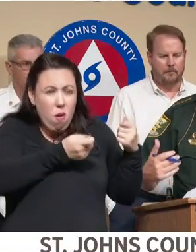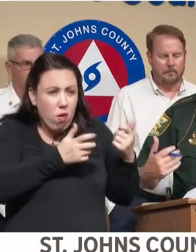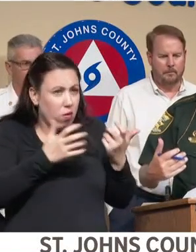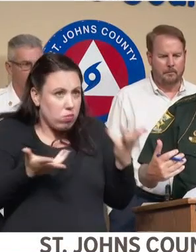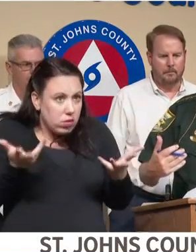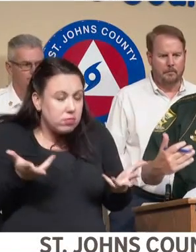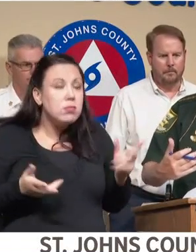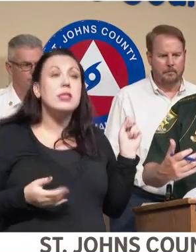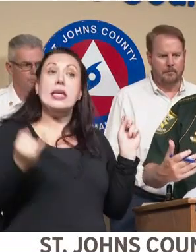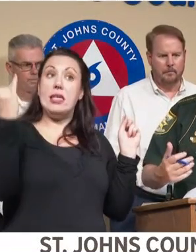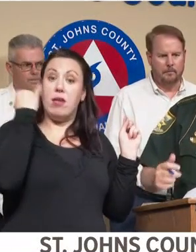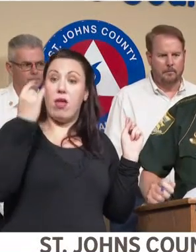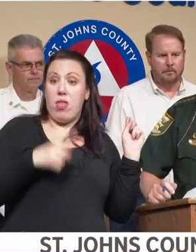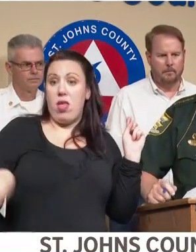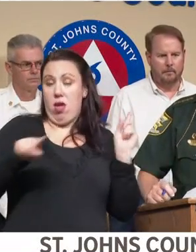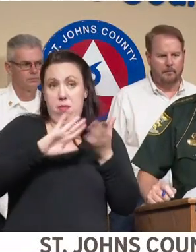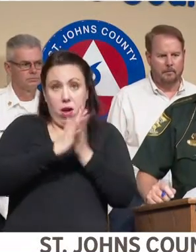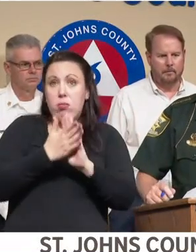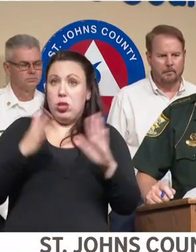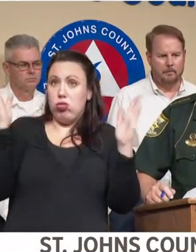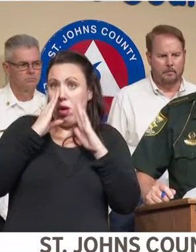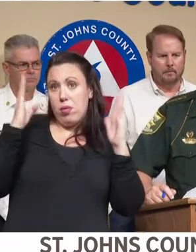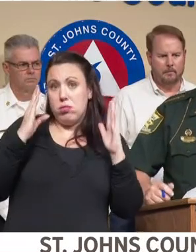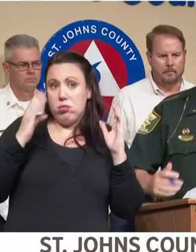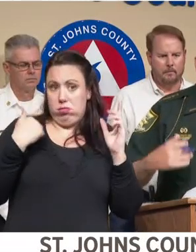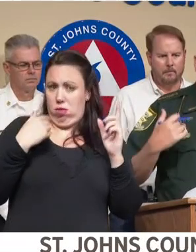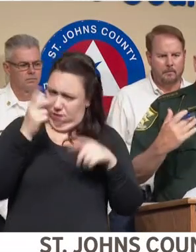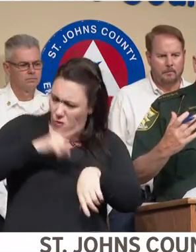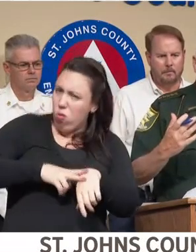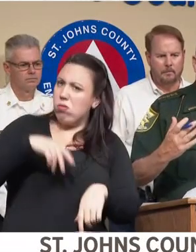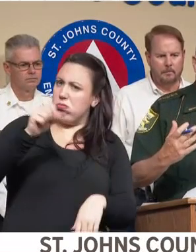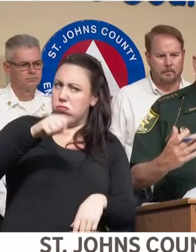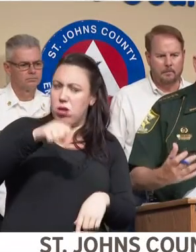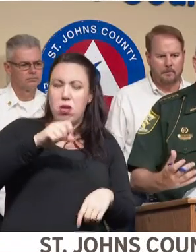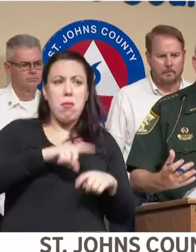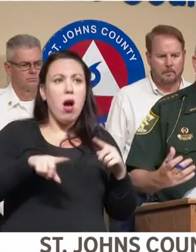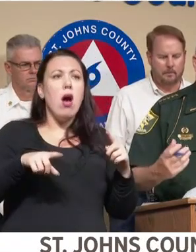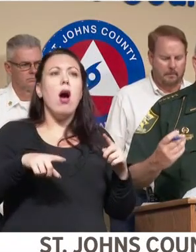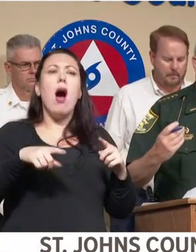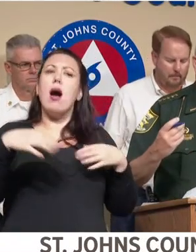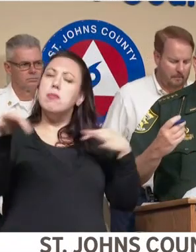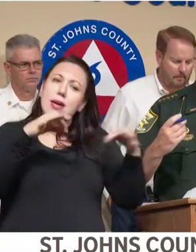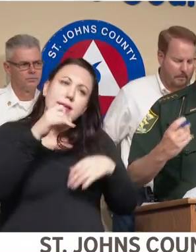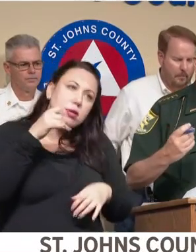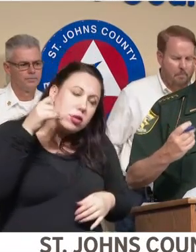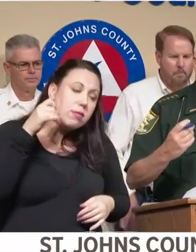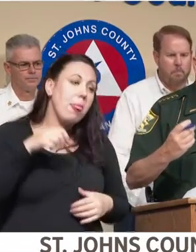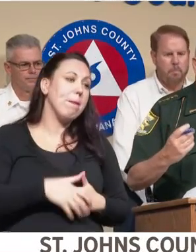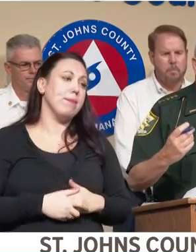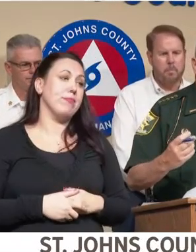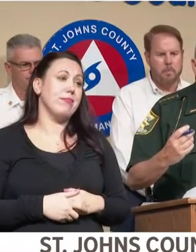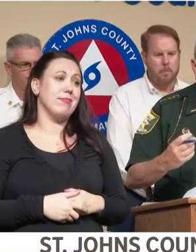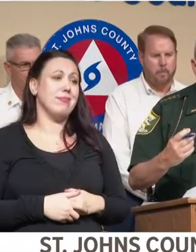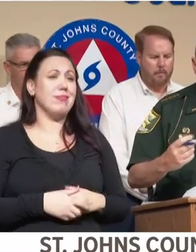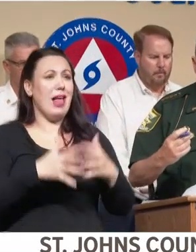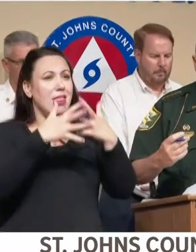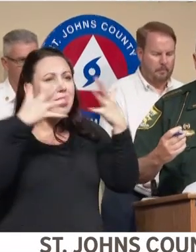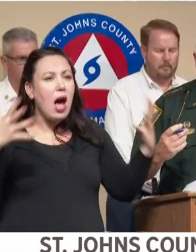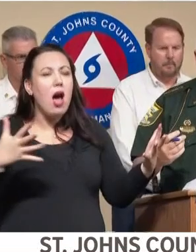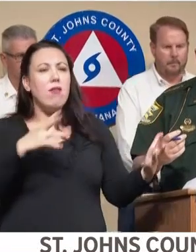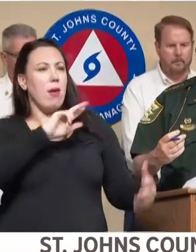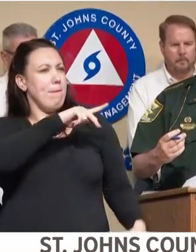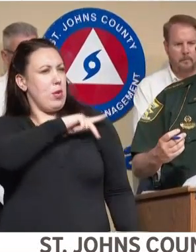they wind up in trouble in the surf, of course. But you know, and I got on this yesterday. This is, there's a lot of personal